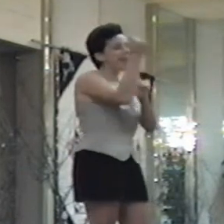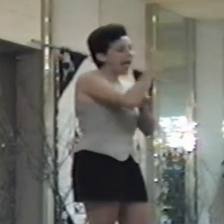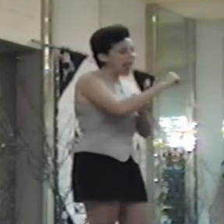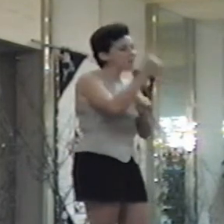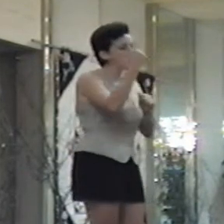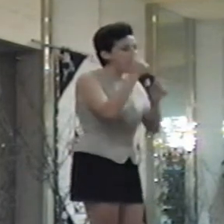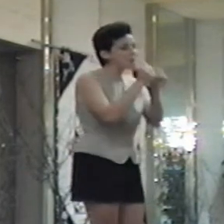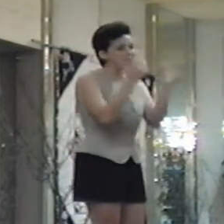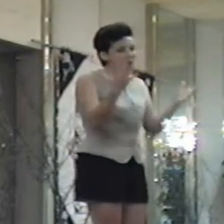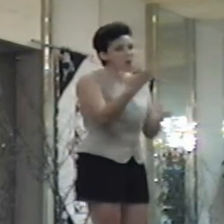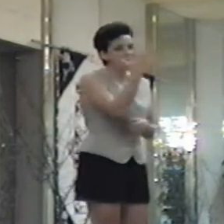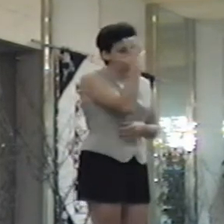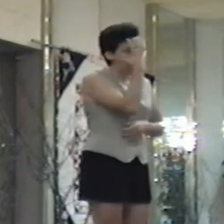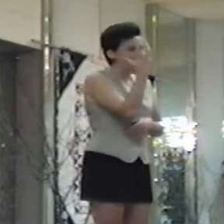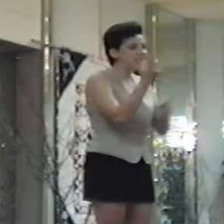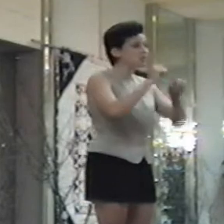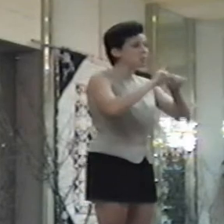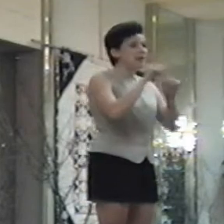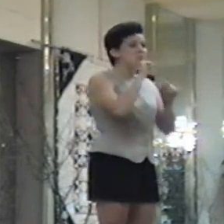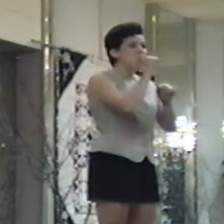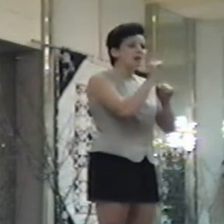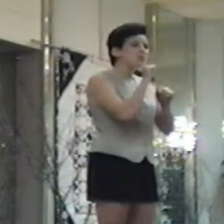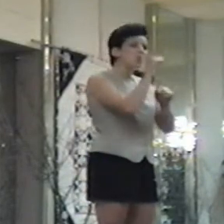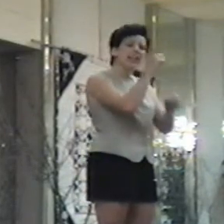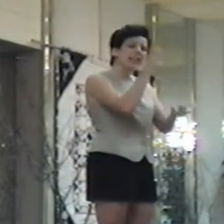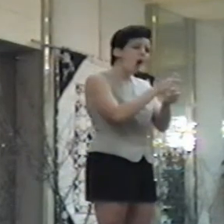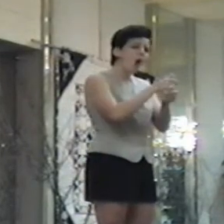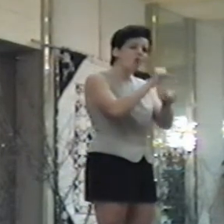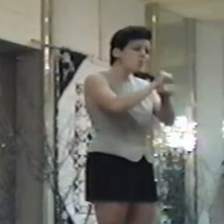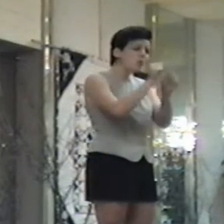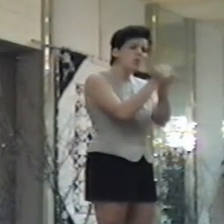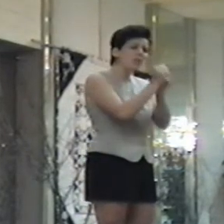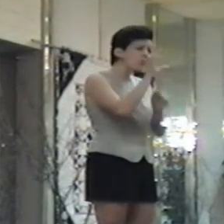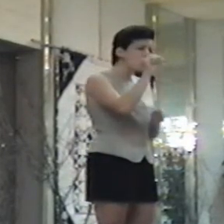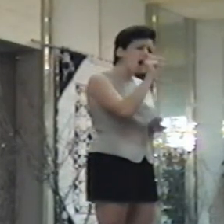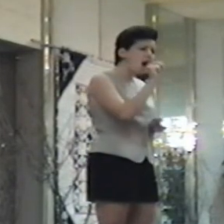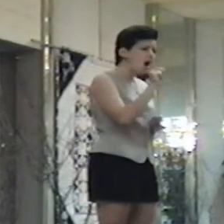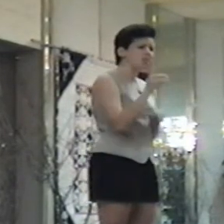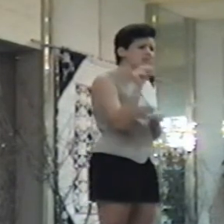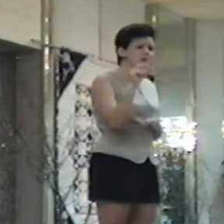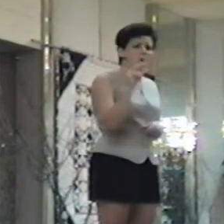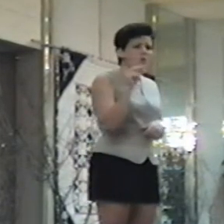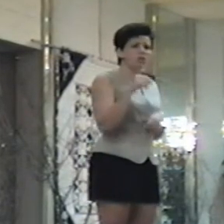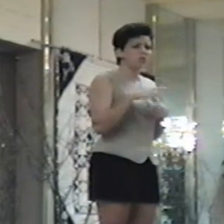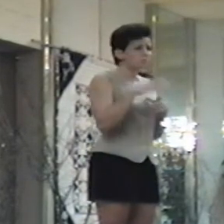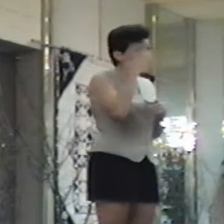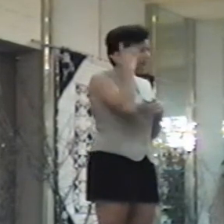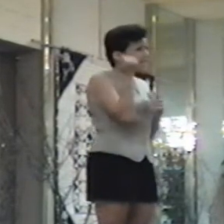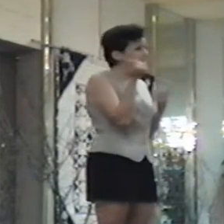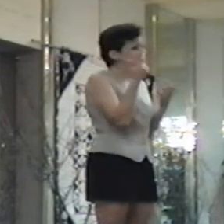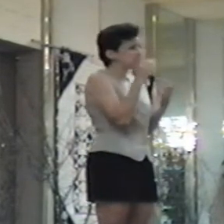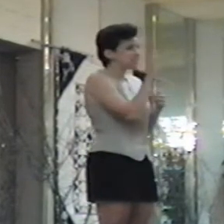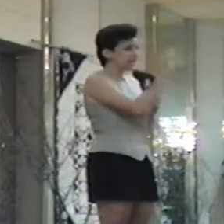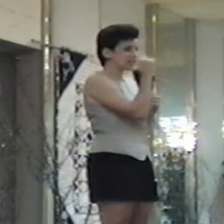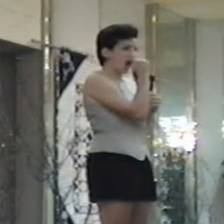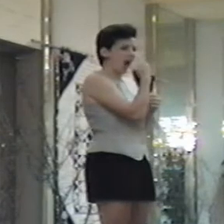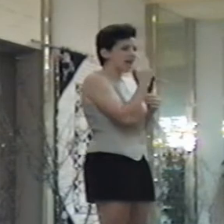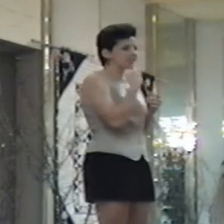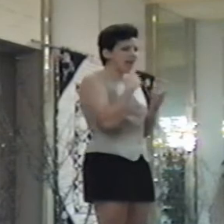Easier to work with anyone without a mask. But it was, it wasn't really hard to work with Ron, because his